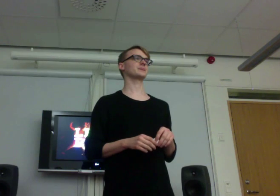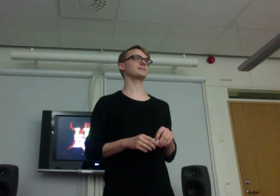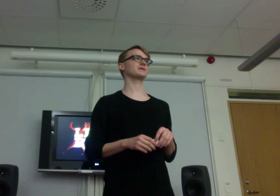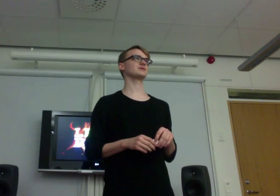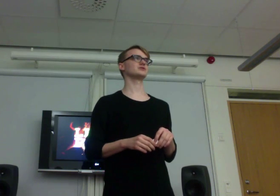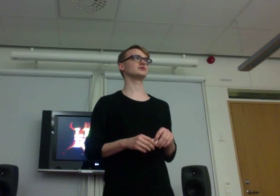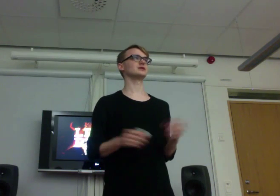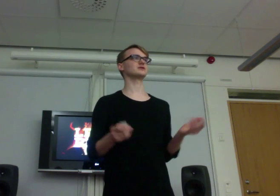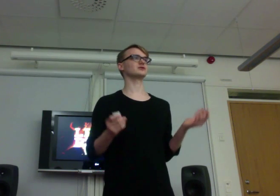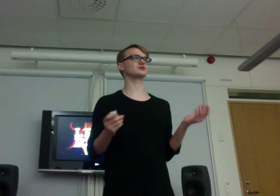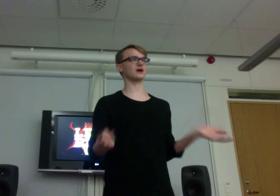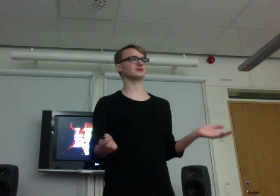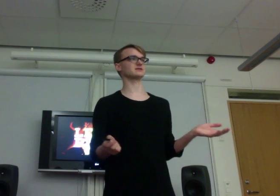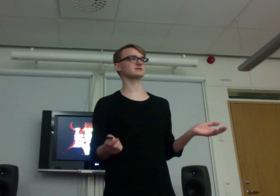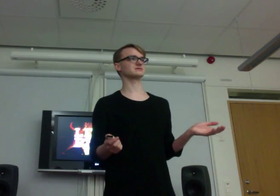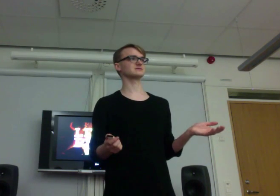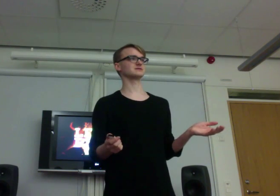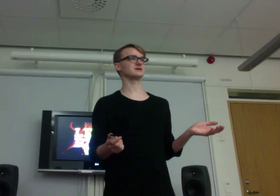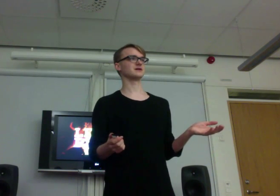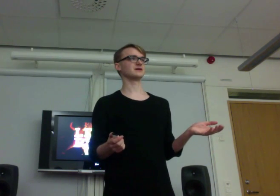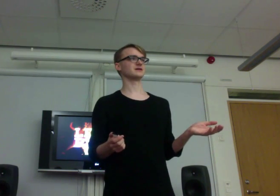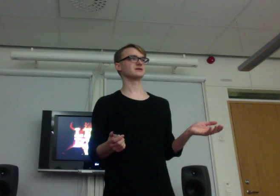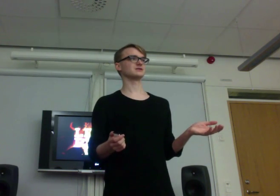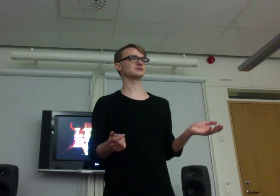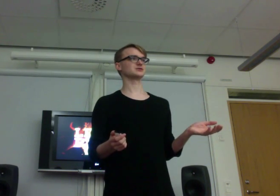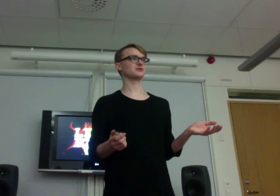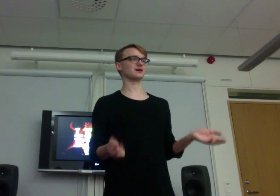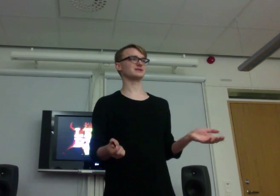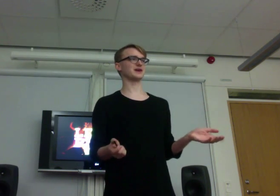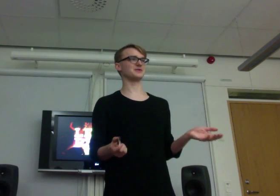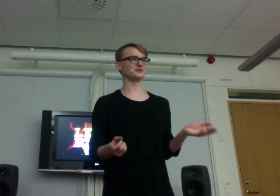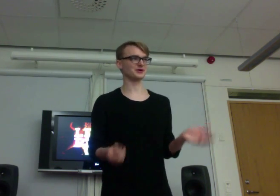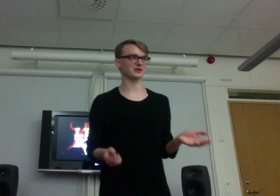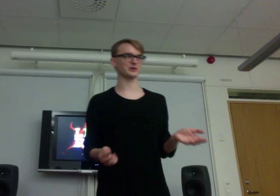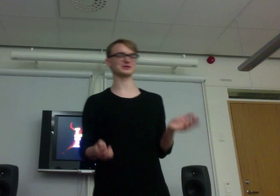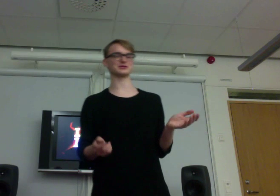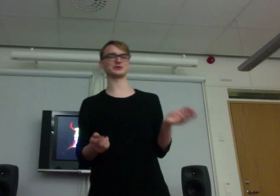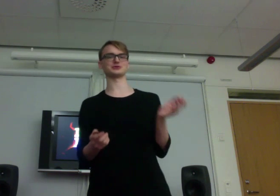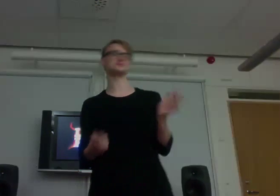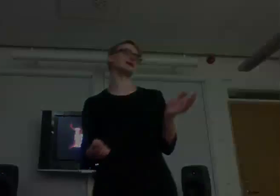you need to try it. So right now, we're going to do that.